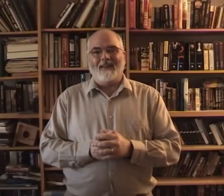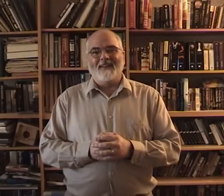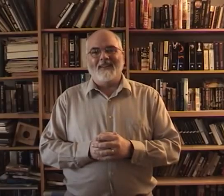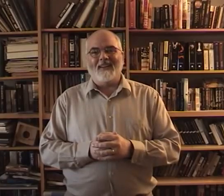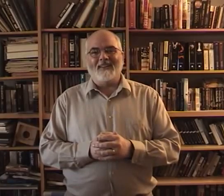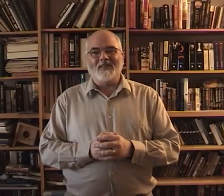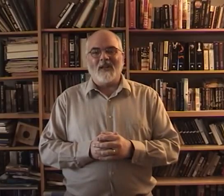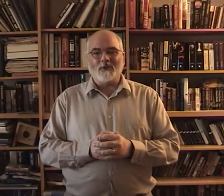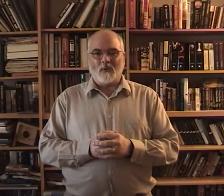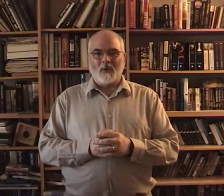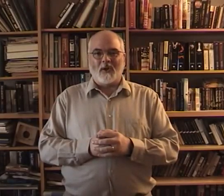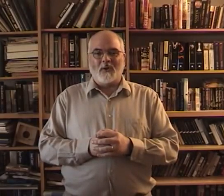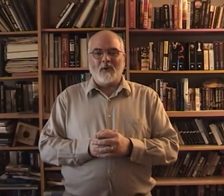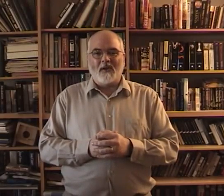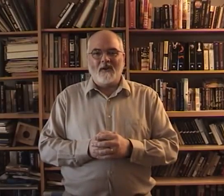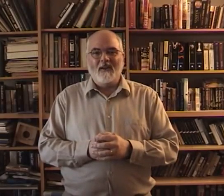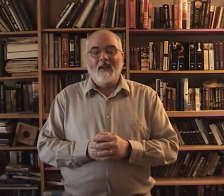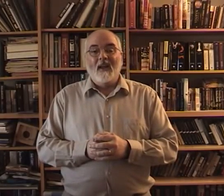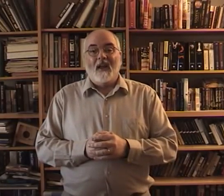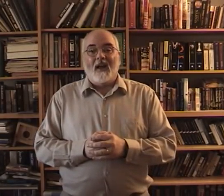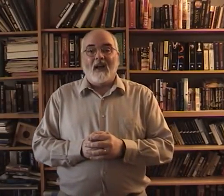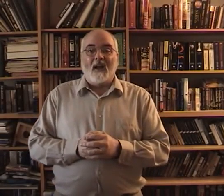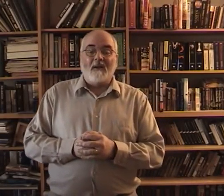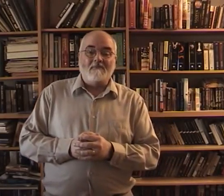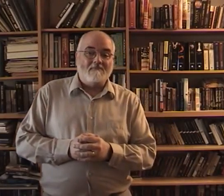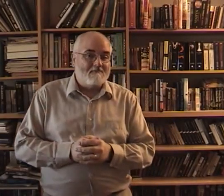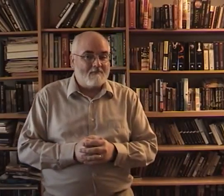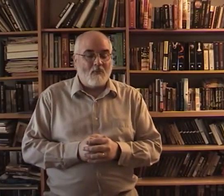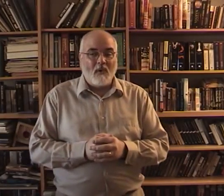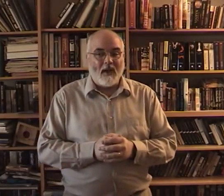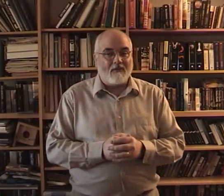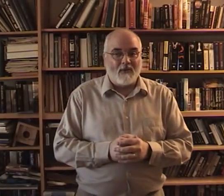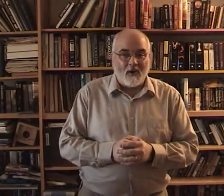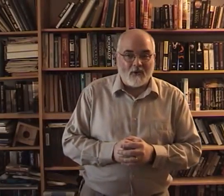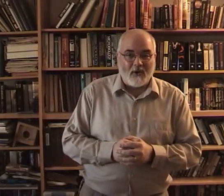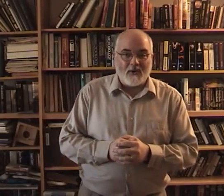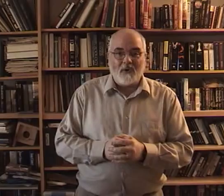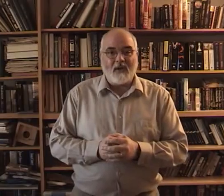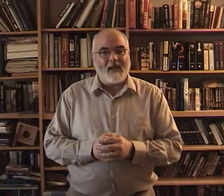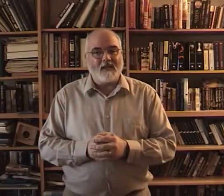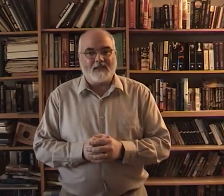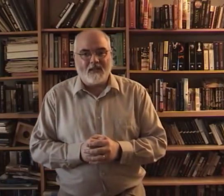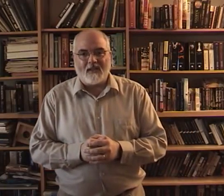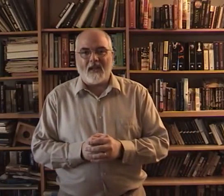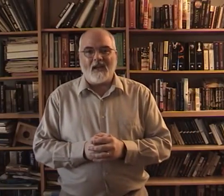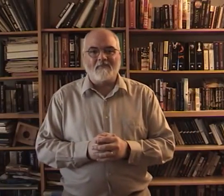and so that's what we're going to do here without further adieu he still came